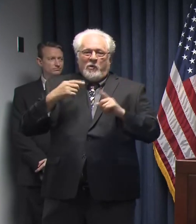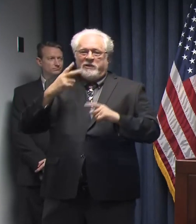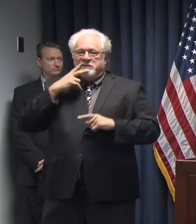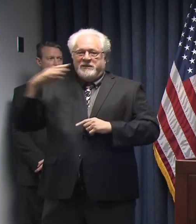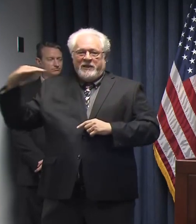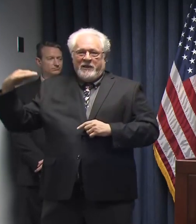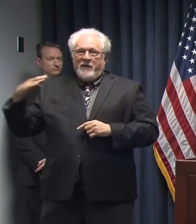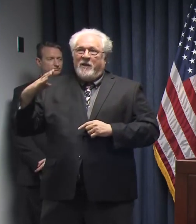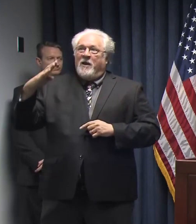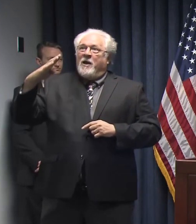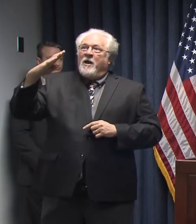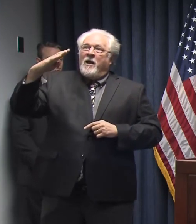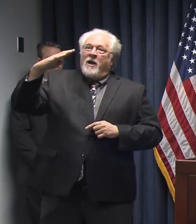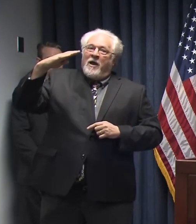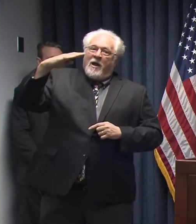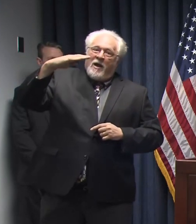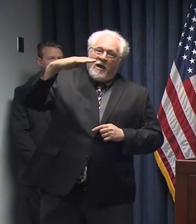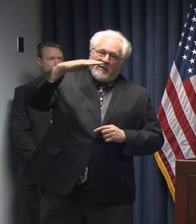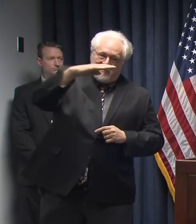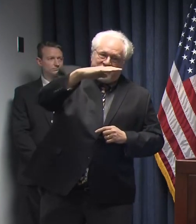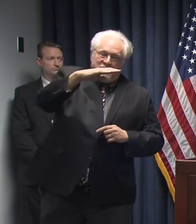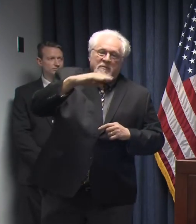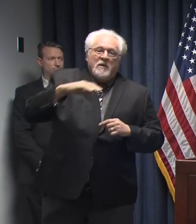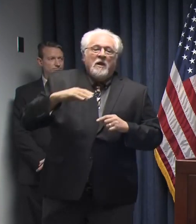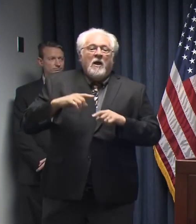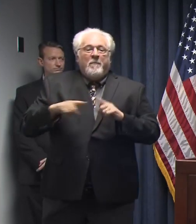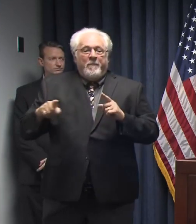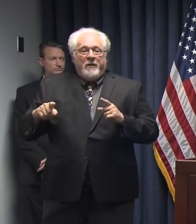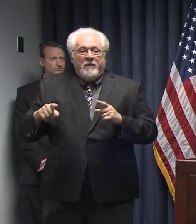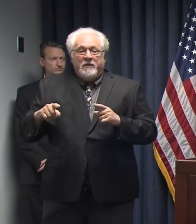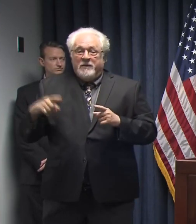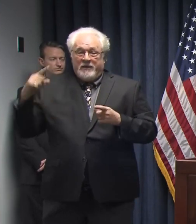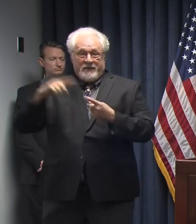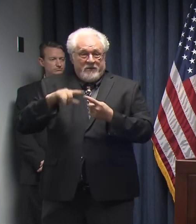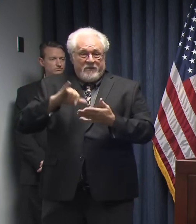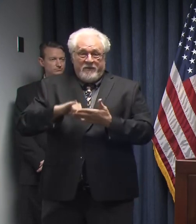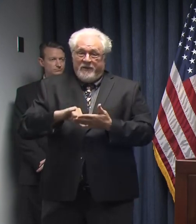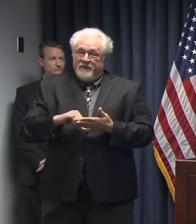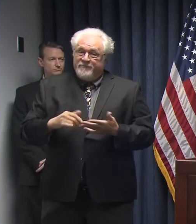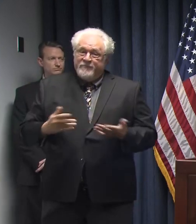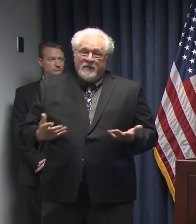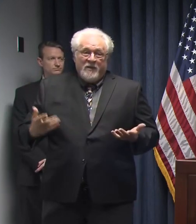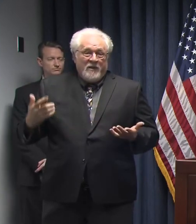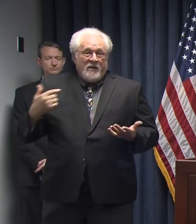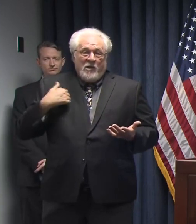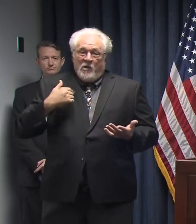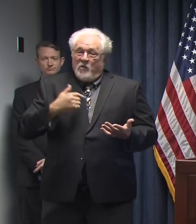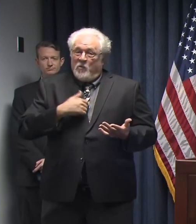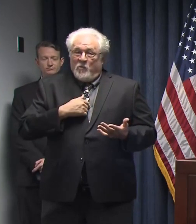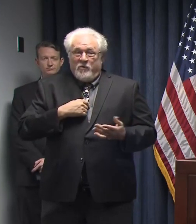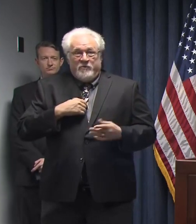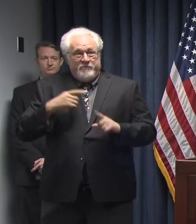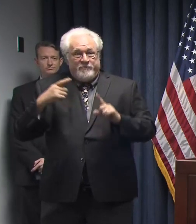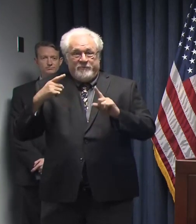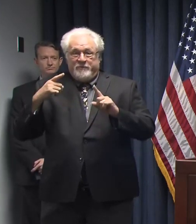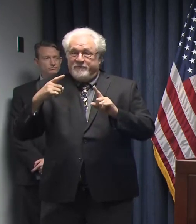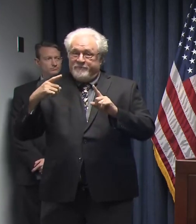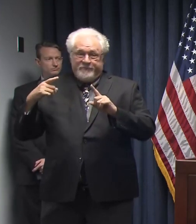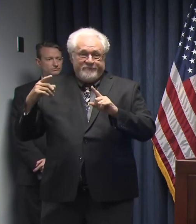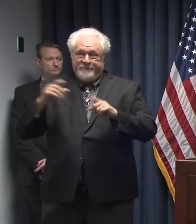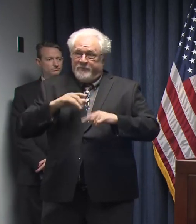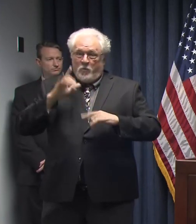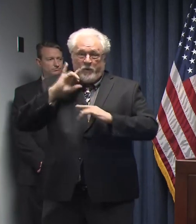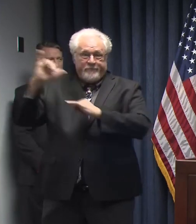that curve start to flatten. But until then, we have every reason to believe that we're headed towards New York. Now,